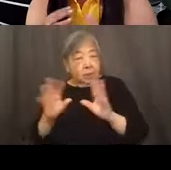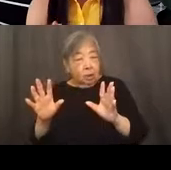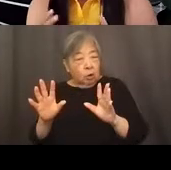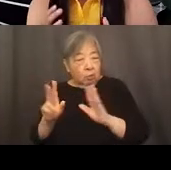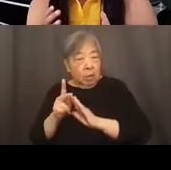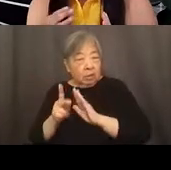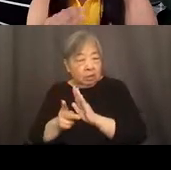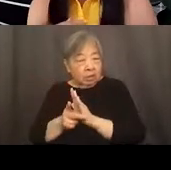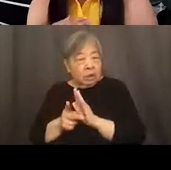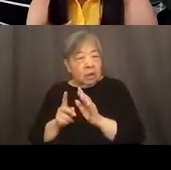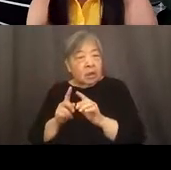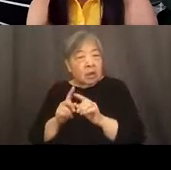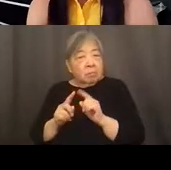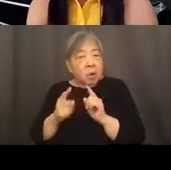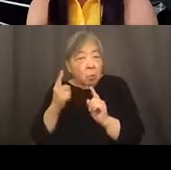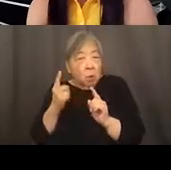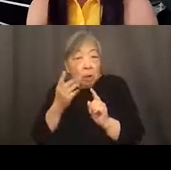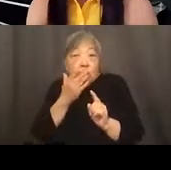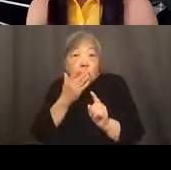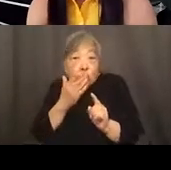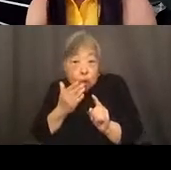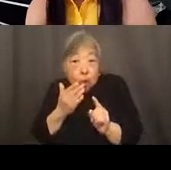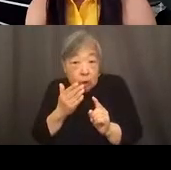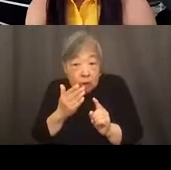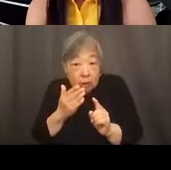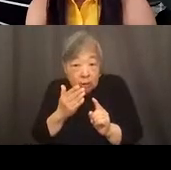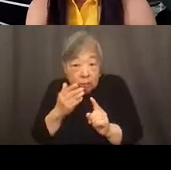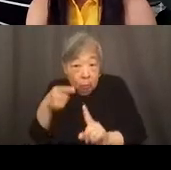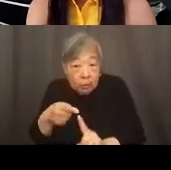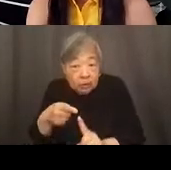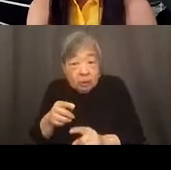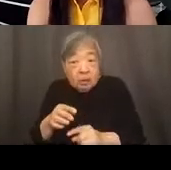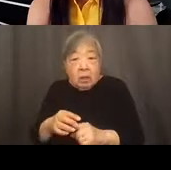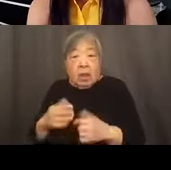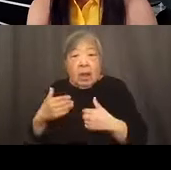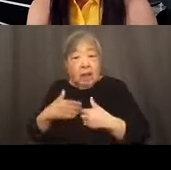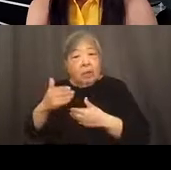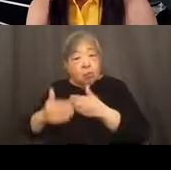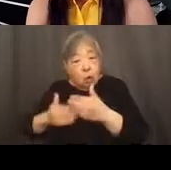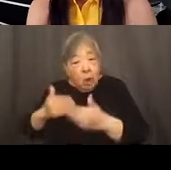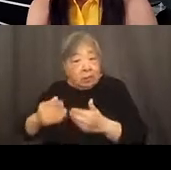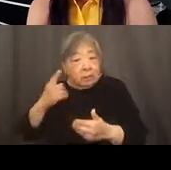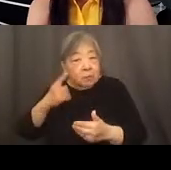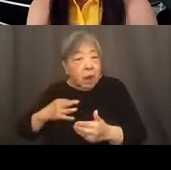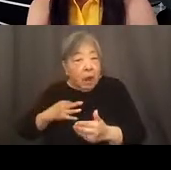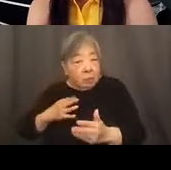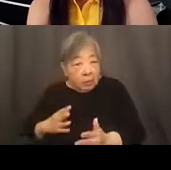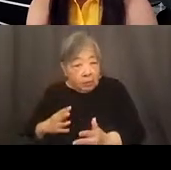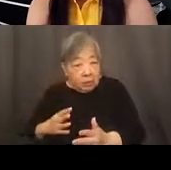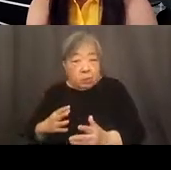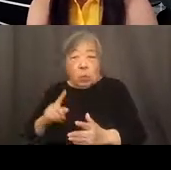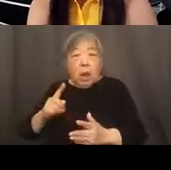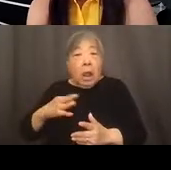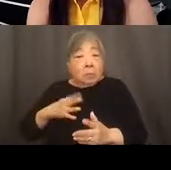one good backstop is to have a process for applicants to contest the denial,